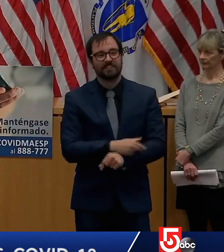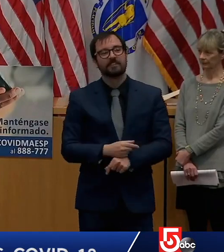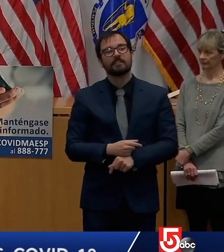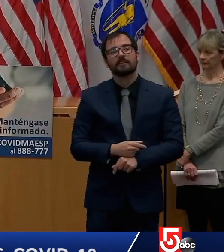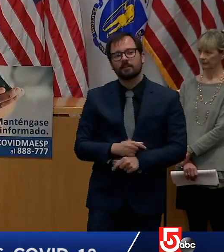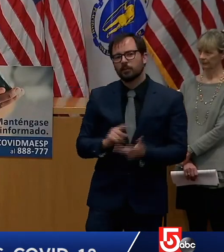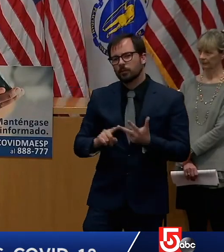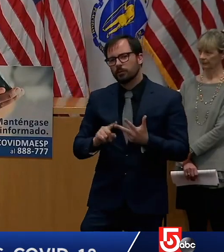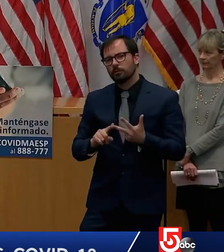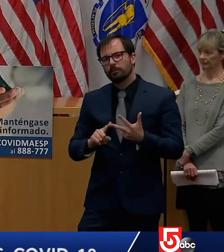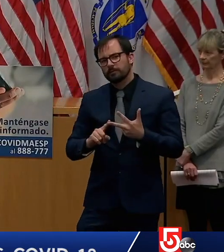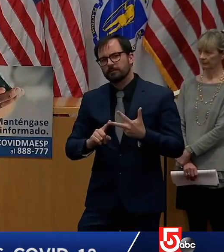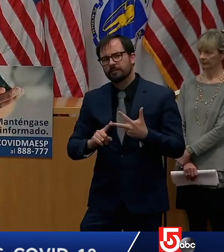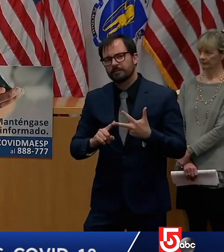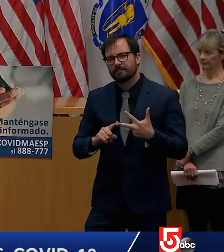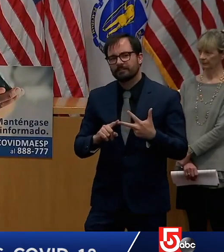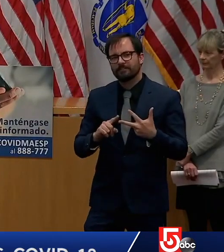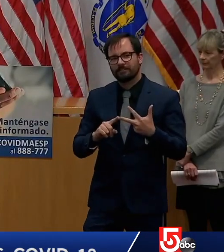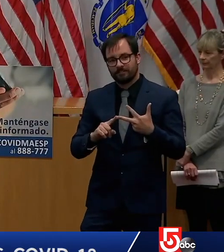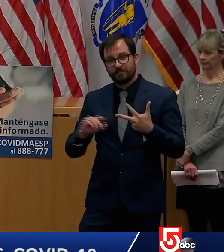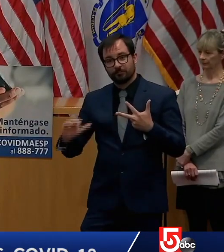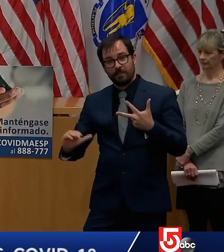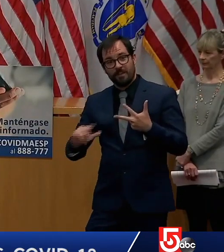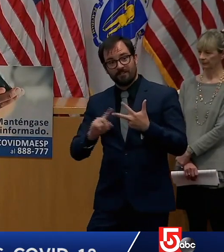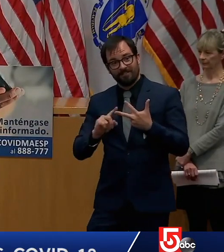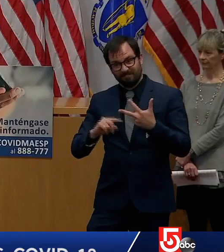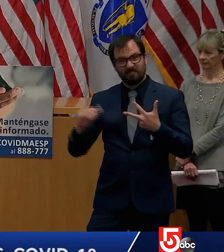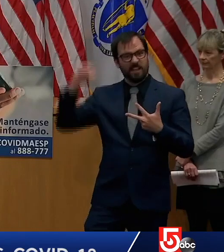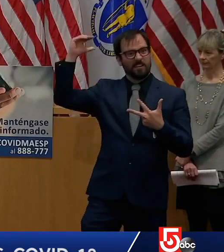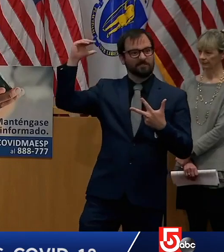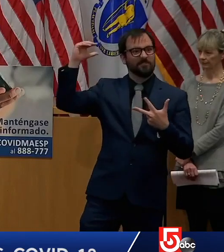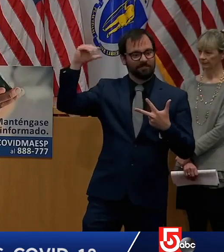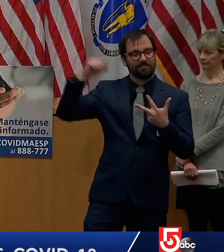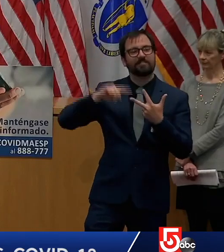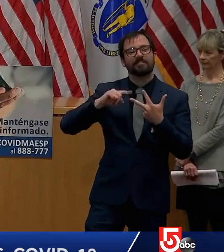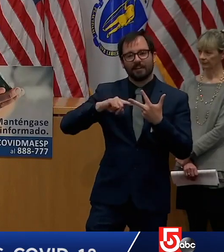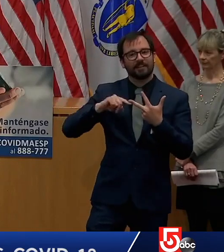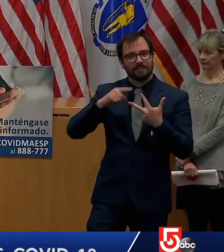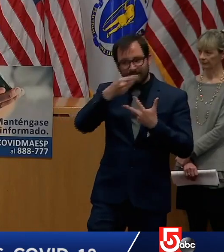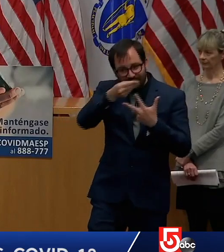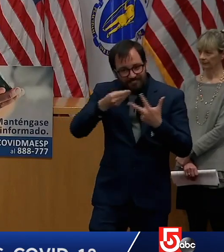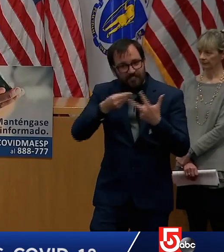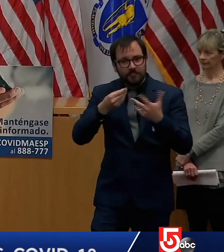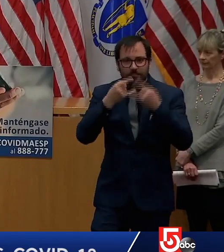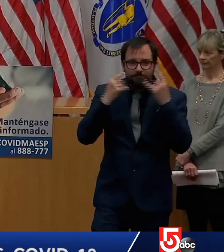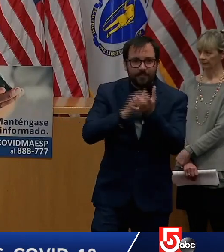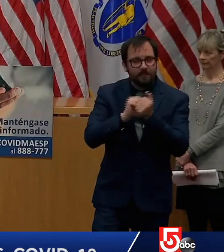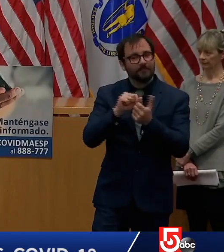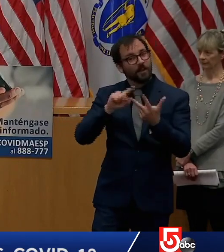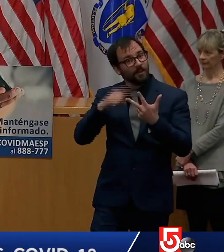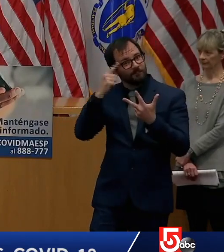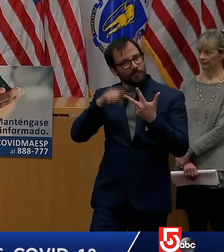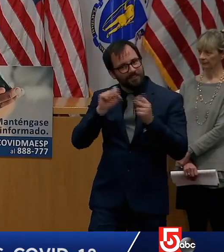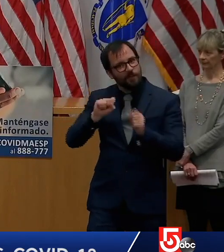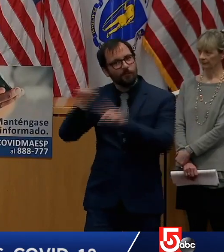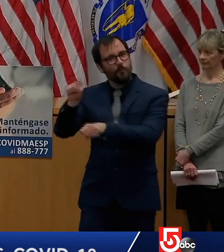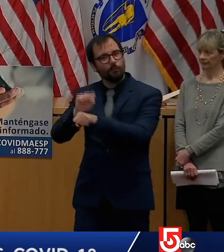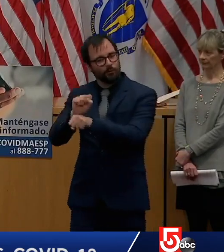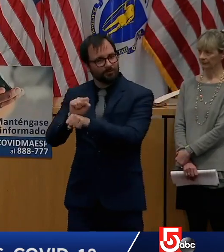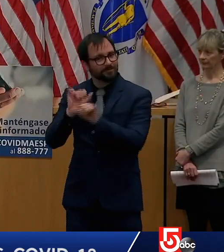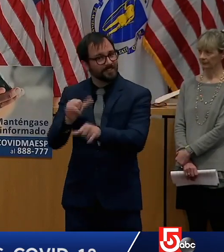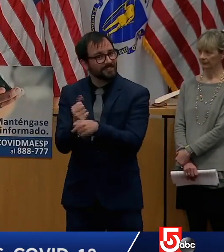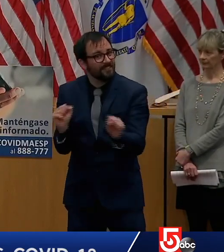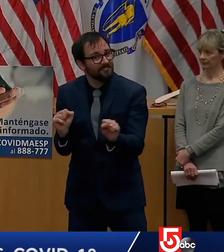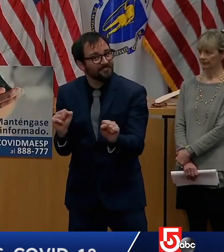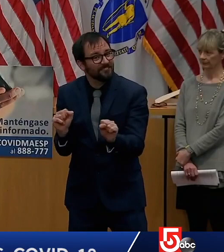know that they're doing okay and they're getting by i know we were asking a lot of people when we put the stay